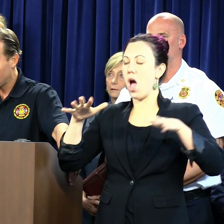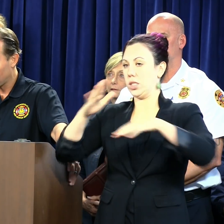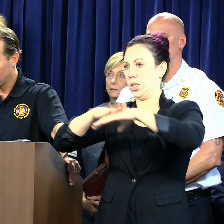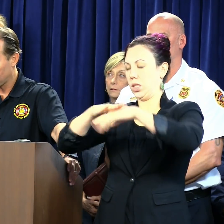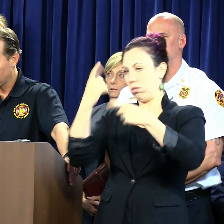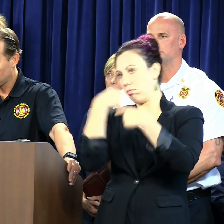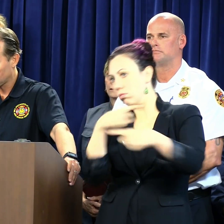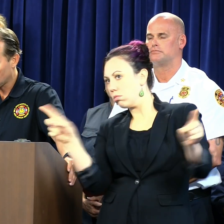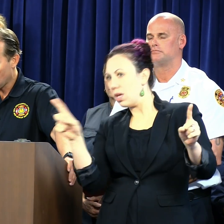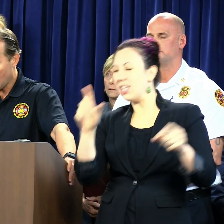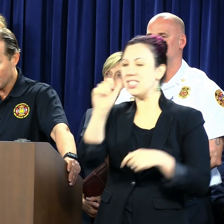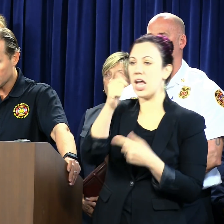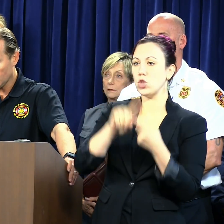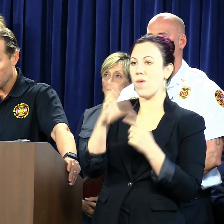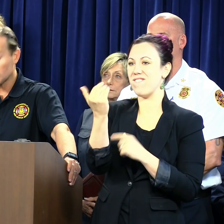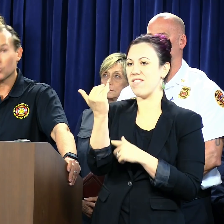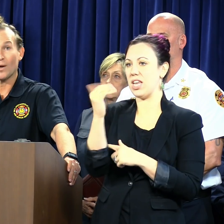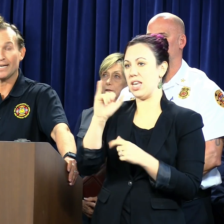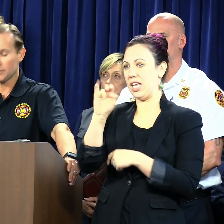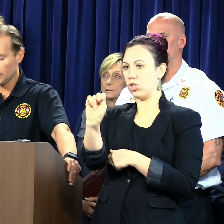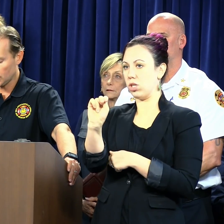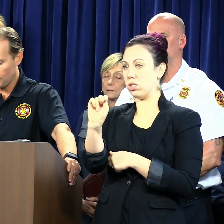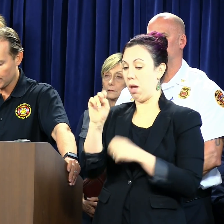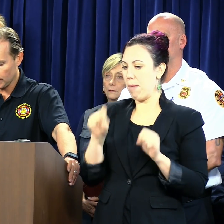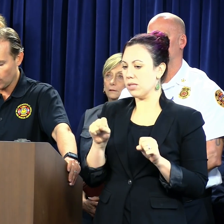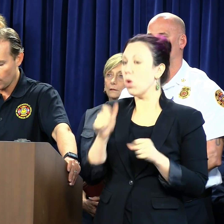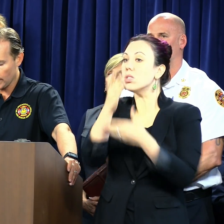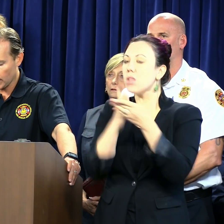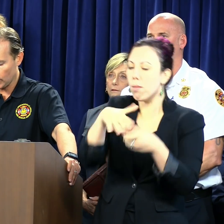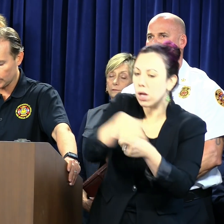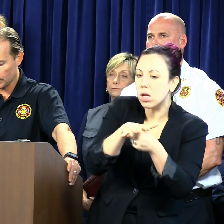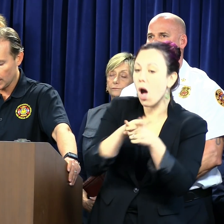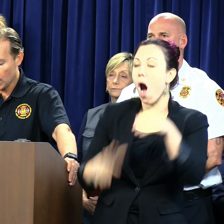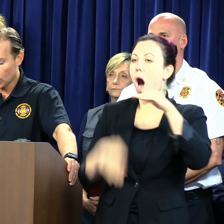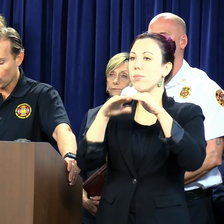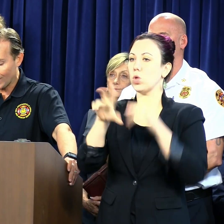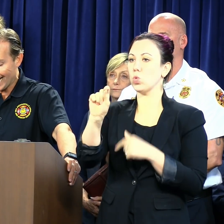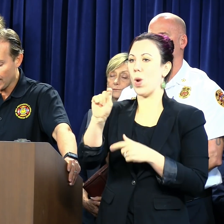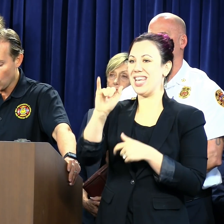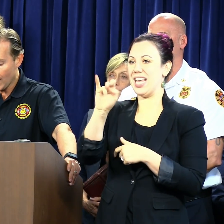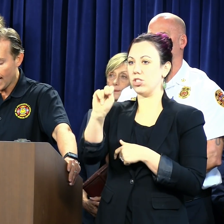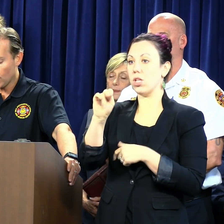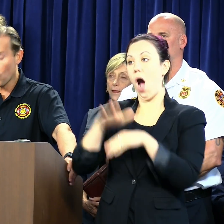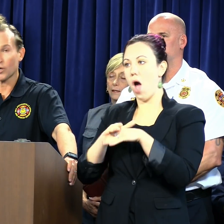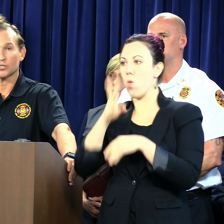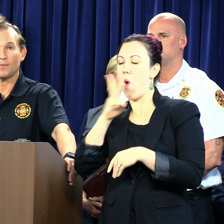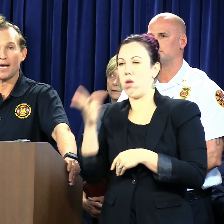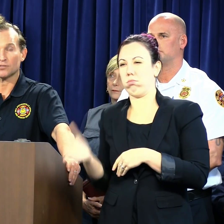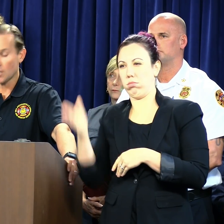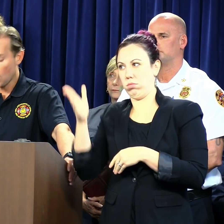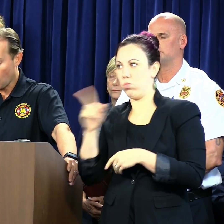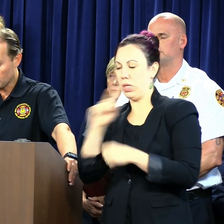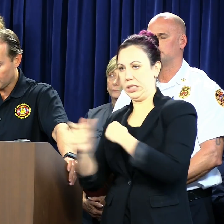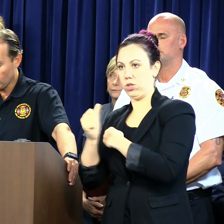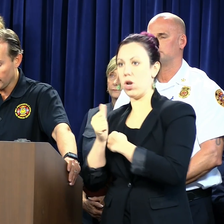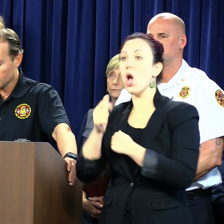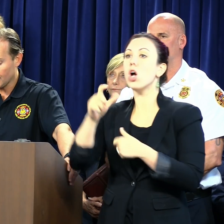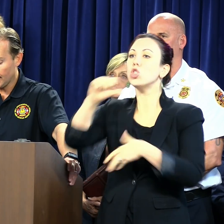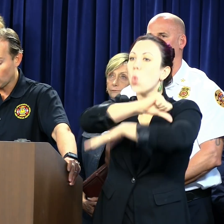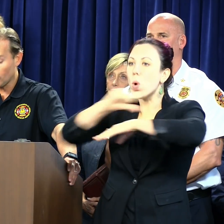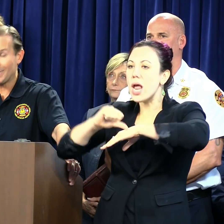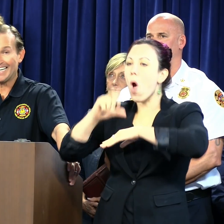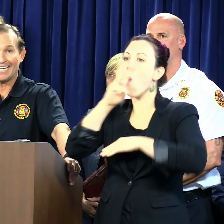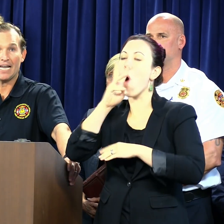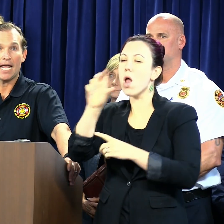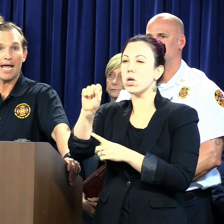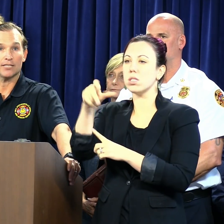widespread 10 to 15 inches, isolated up to 20 inches, especially on the coast. Tornado and water spouts are serious